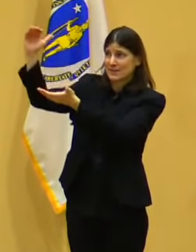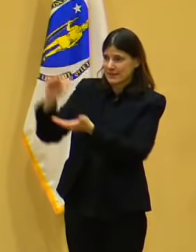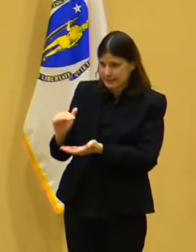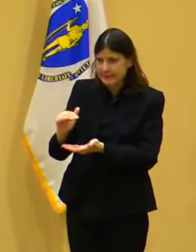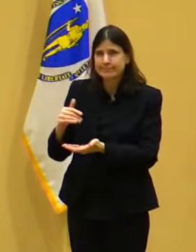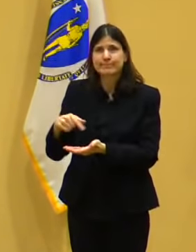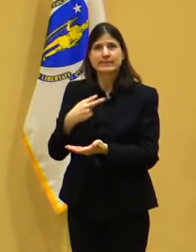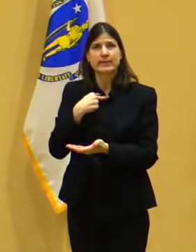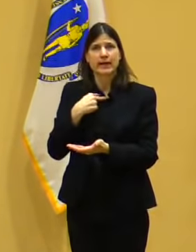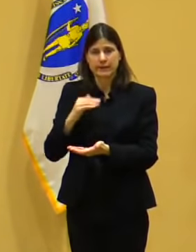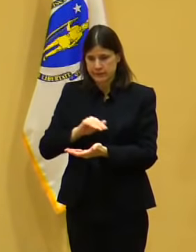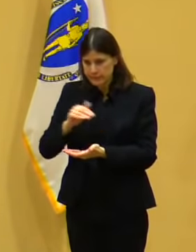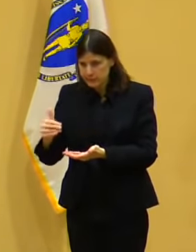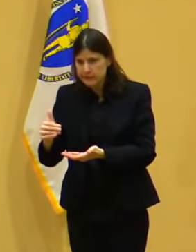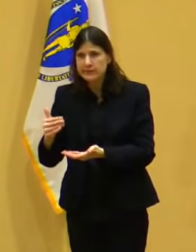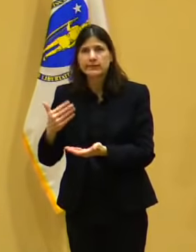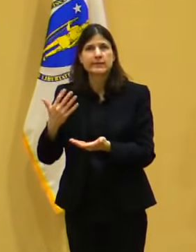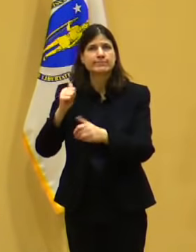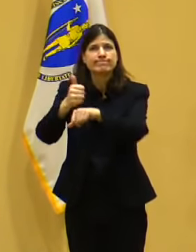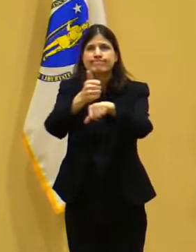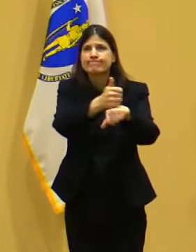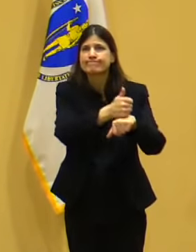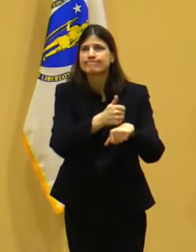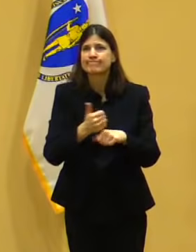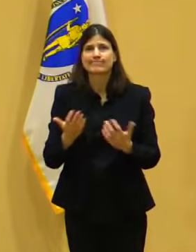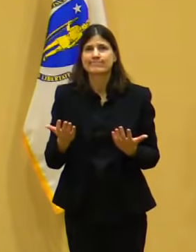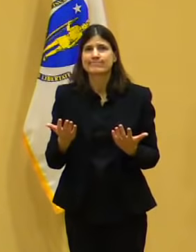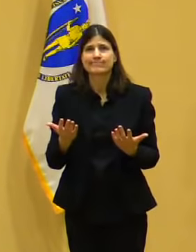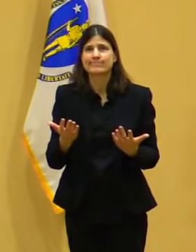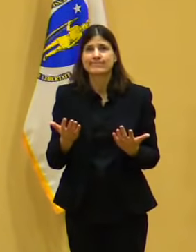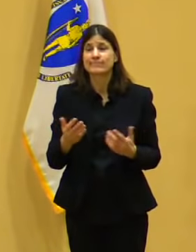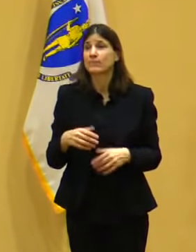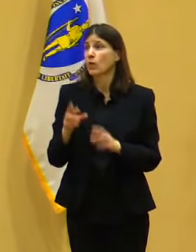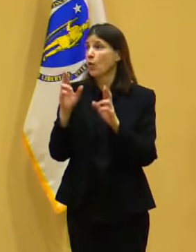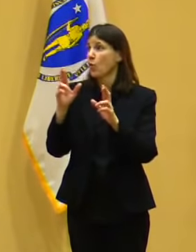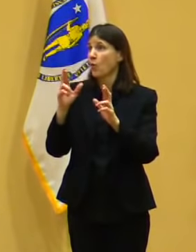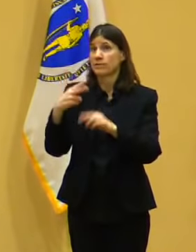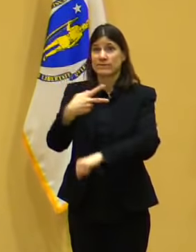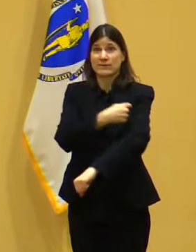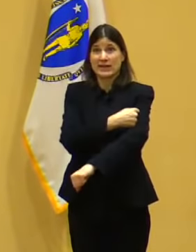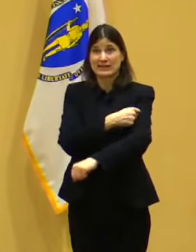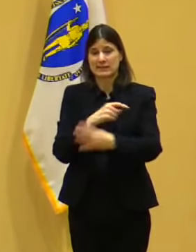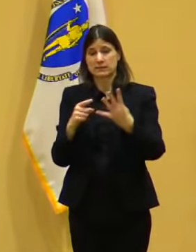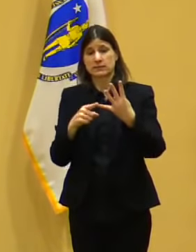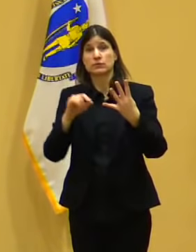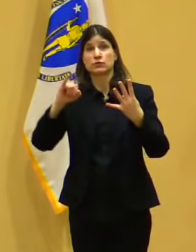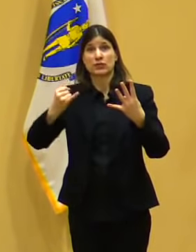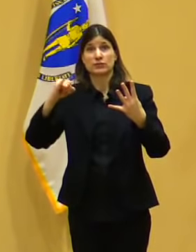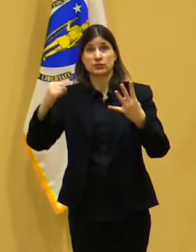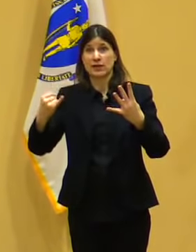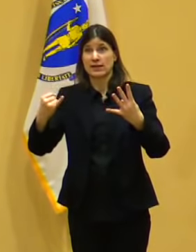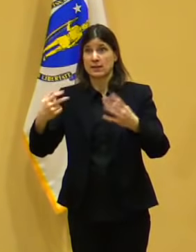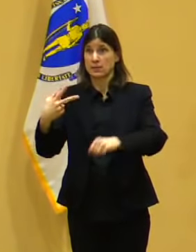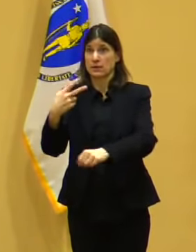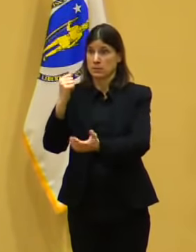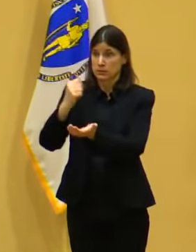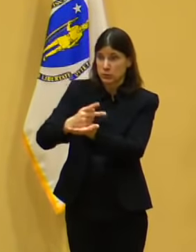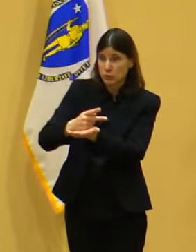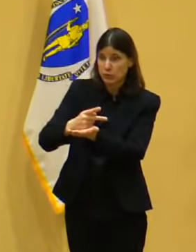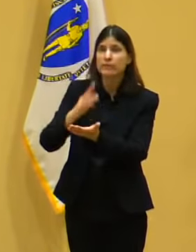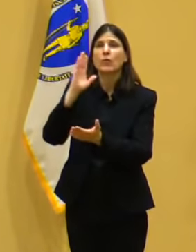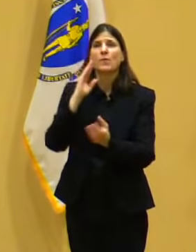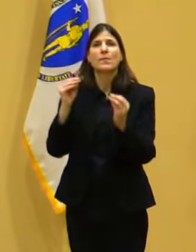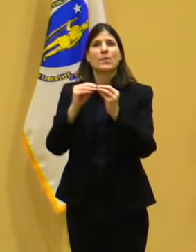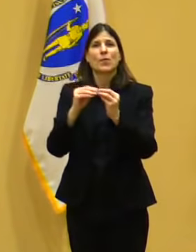respect to J&J and until things change with respect to the volume that's associated with the Moderna and Pfizer